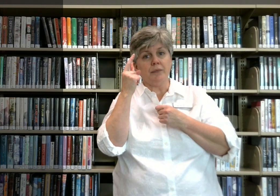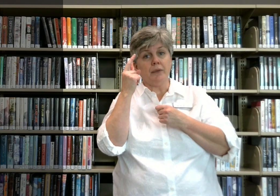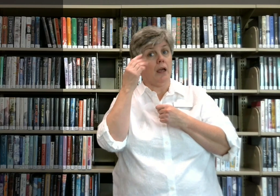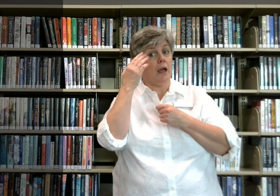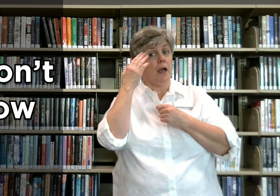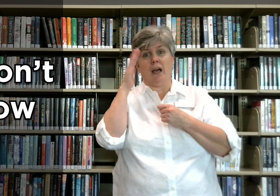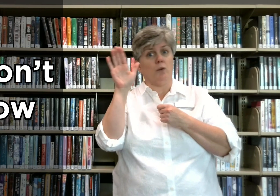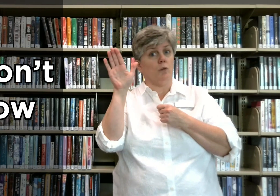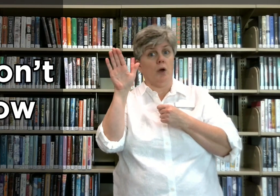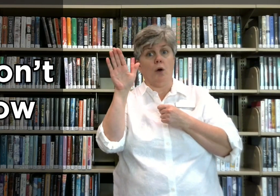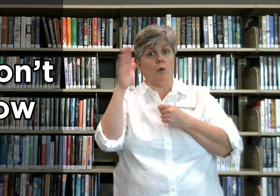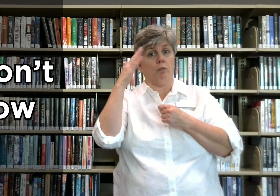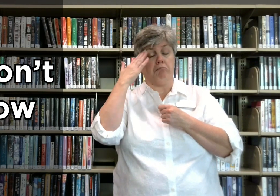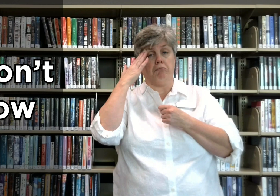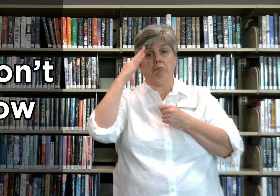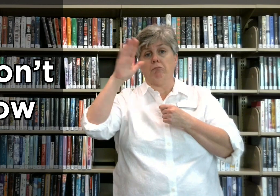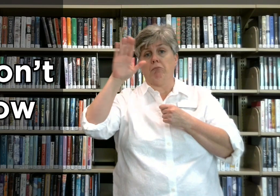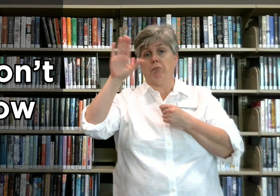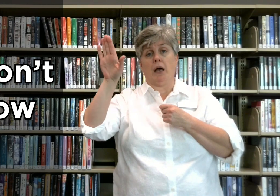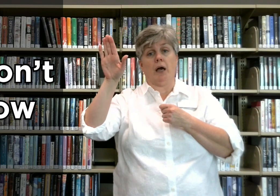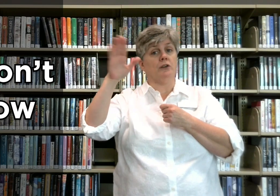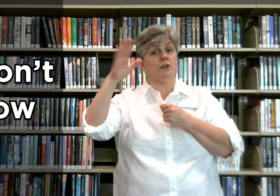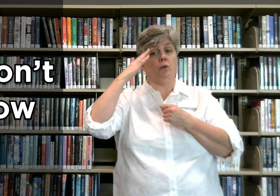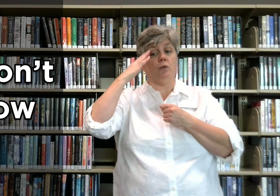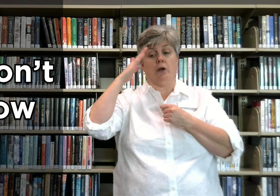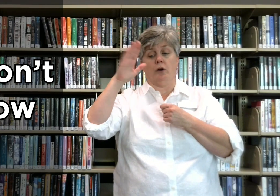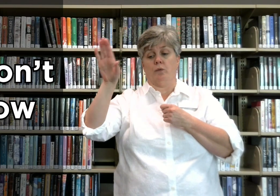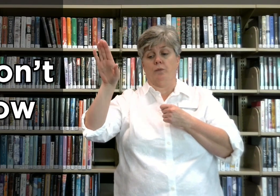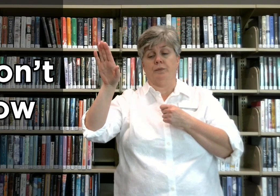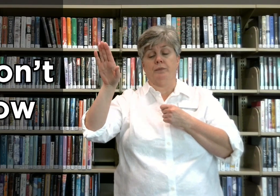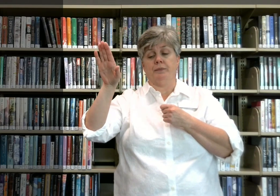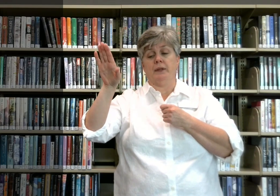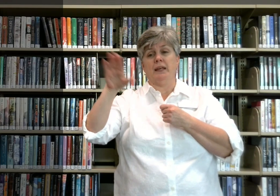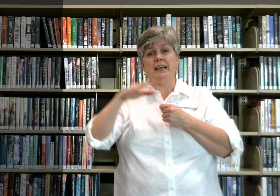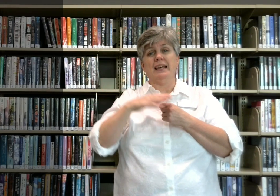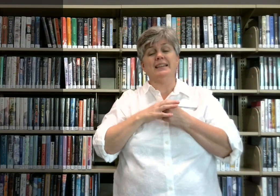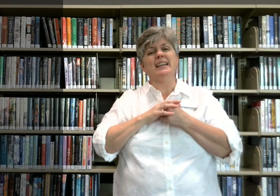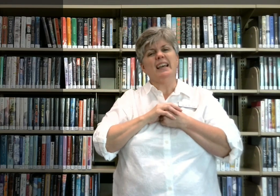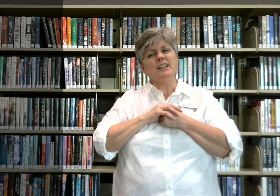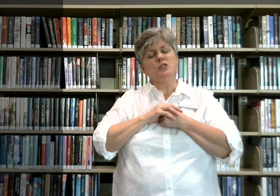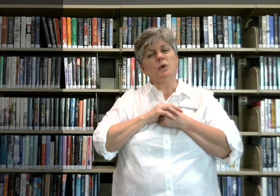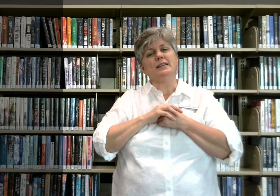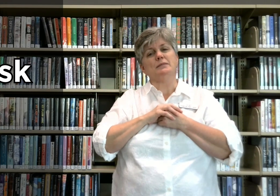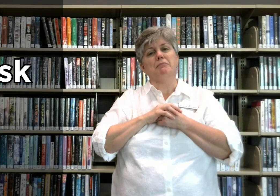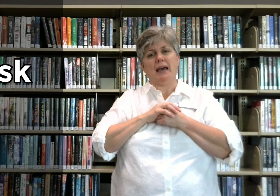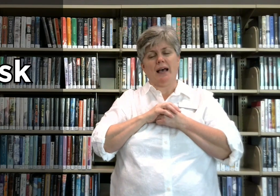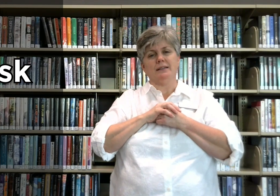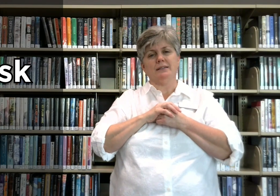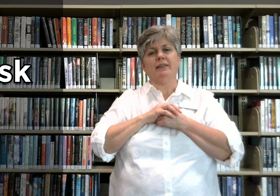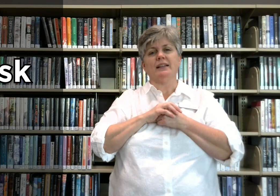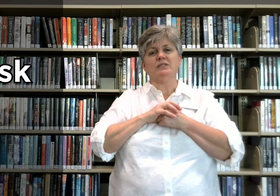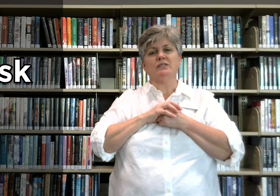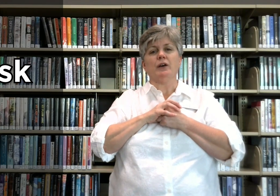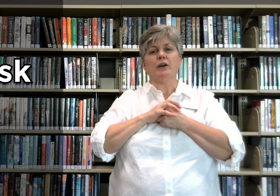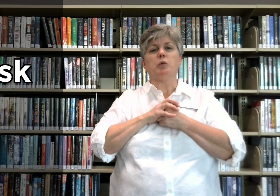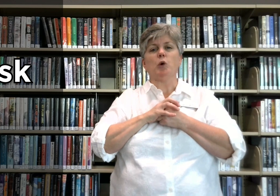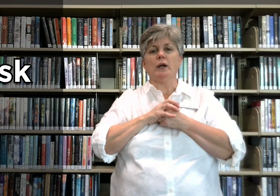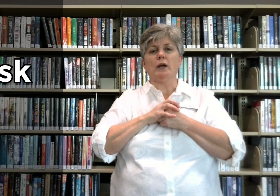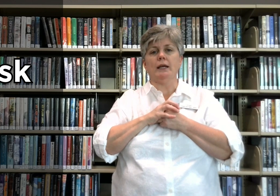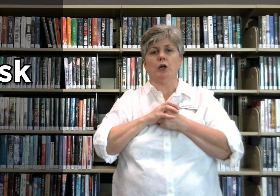I don't know. I don't know. The next one is mask. That's very important here